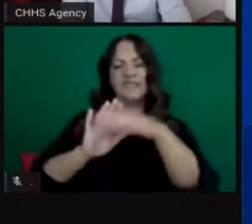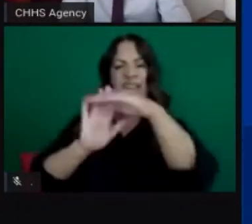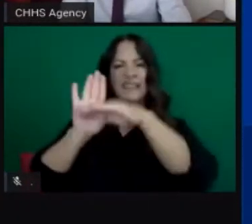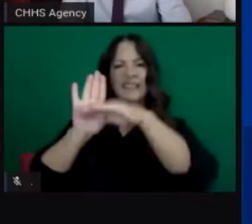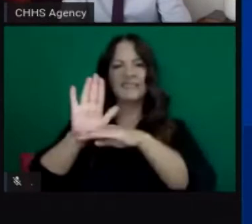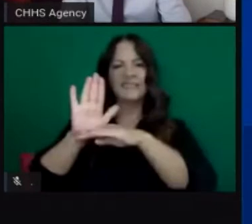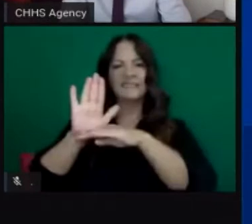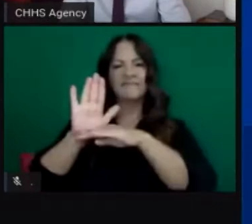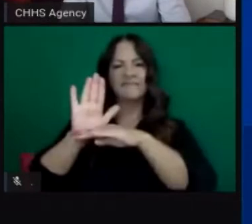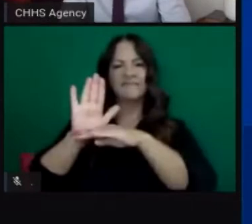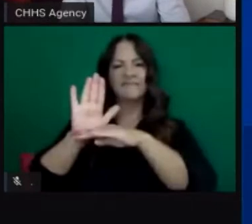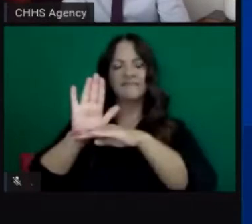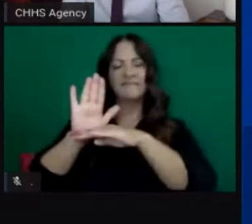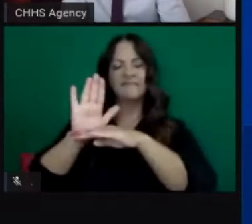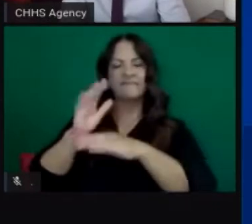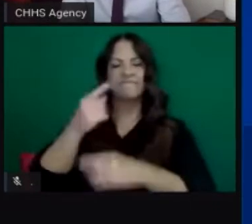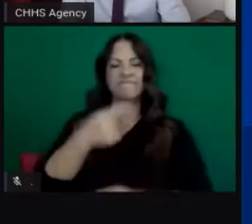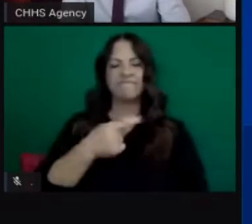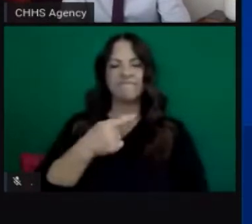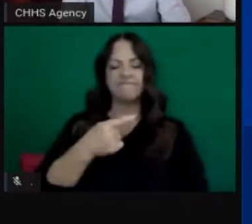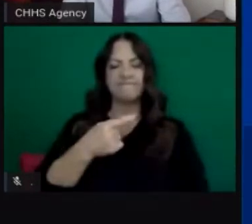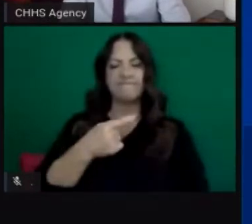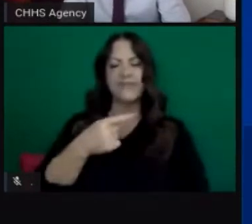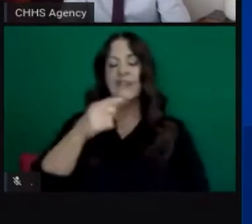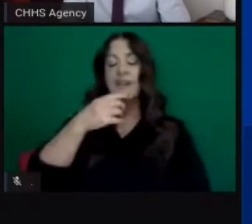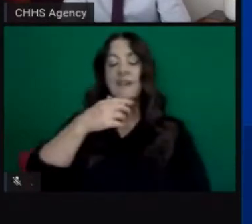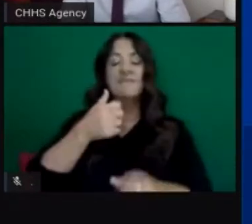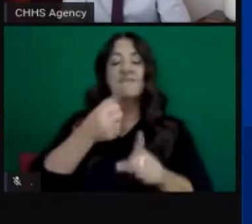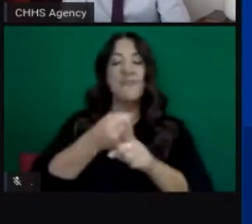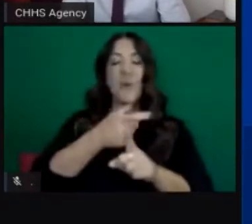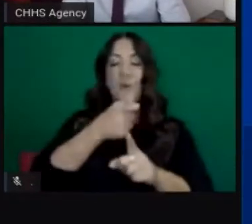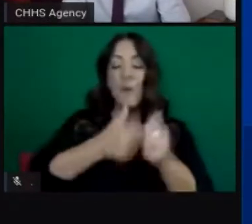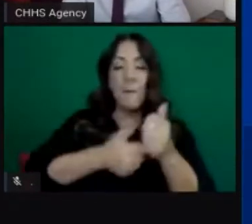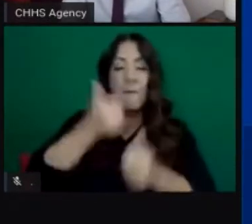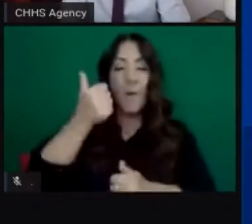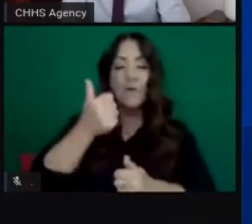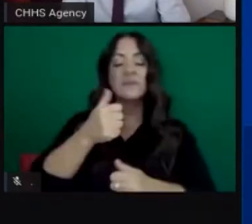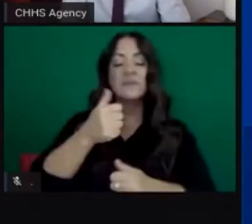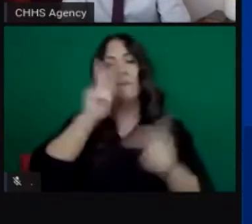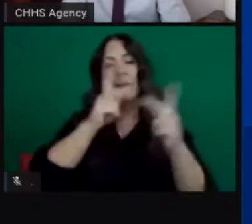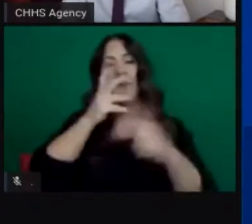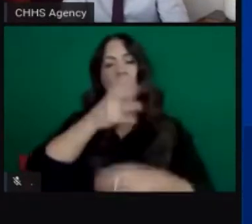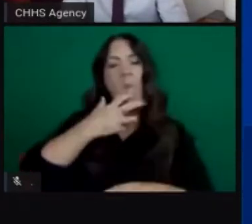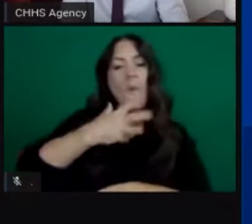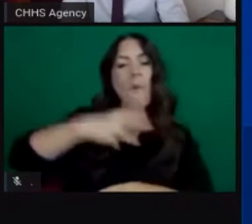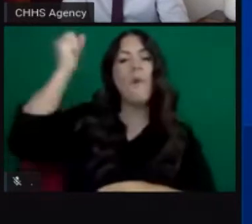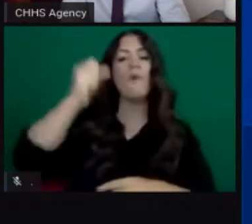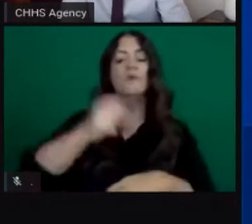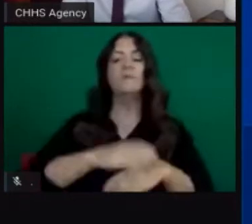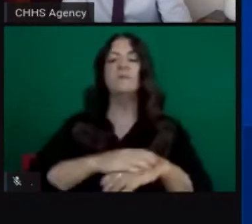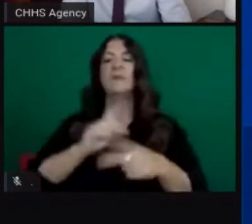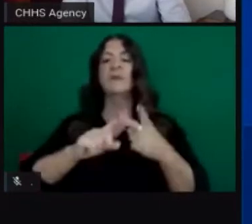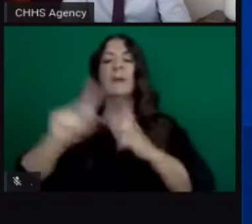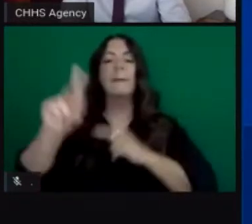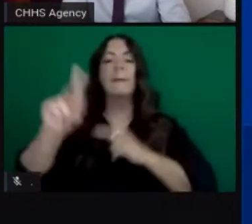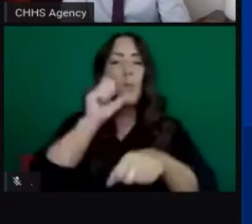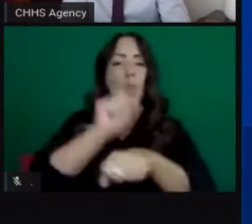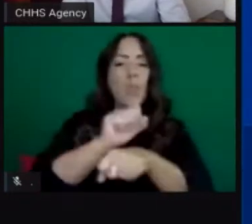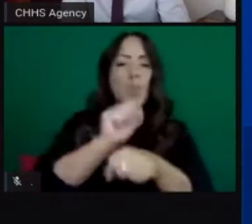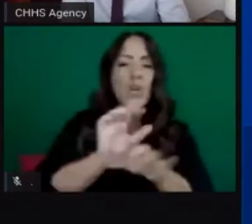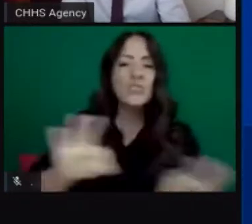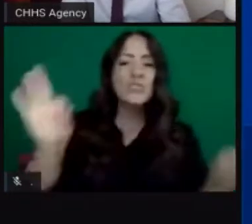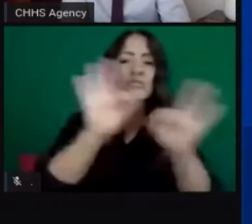health conditions older Californians those in the essential workplaces like our agricultural industry